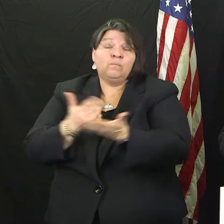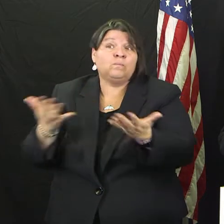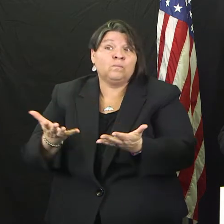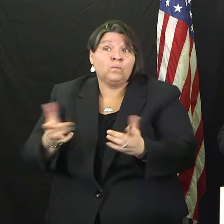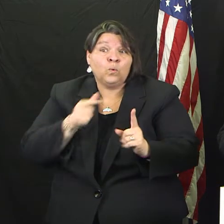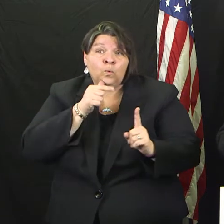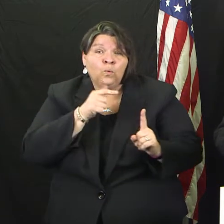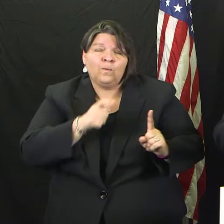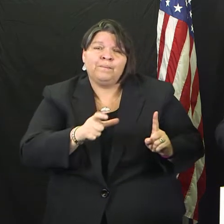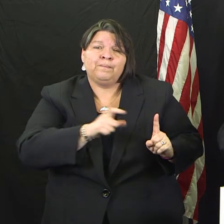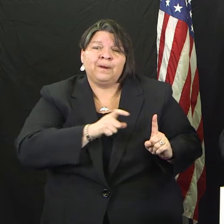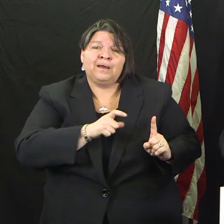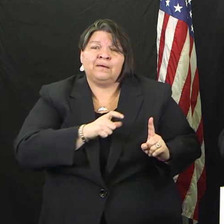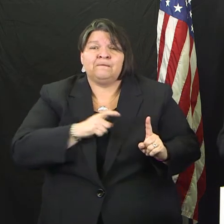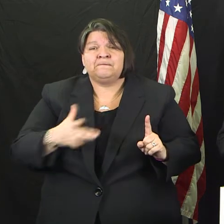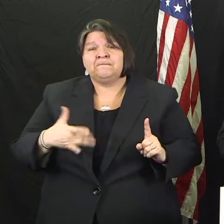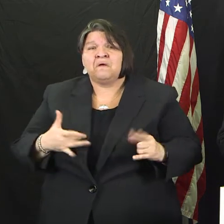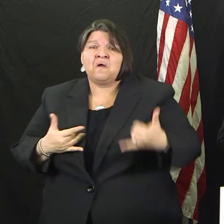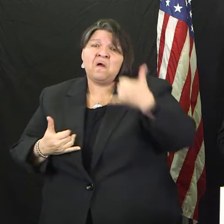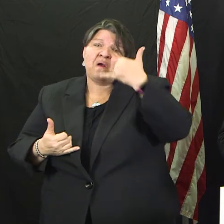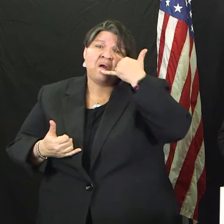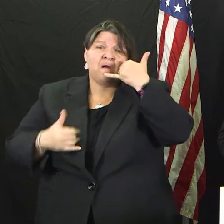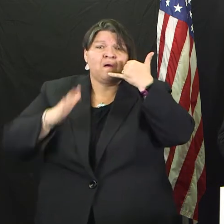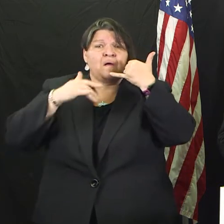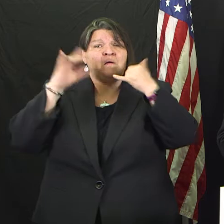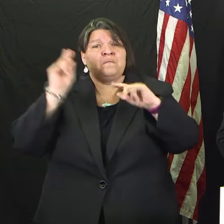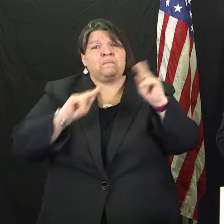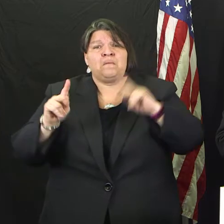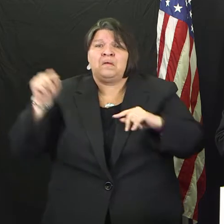declaration by complying with the declaration.